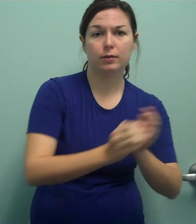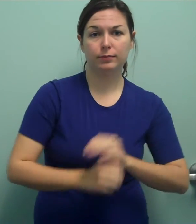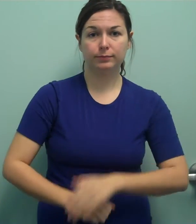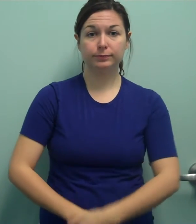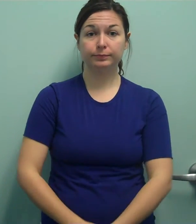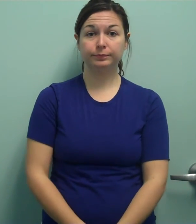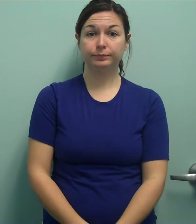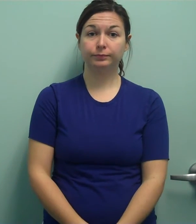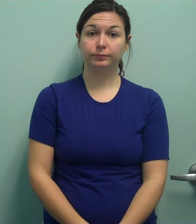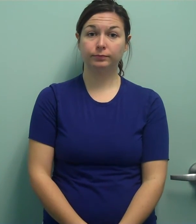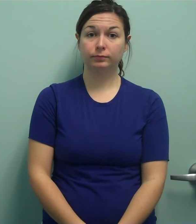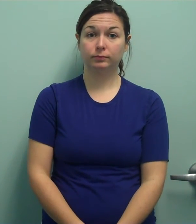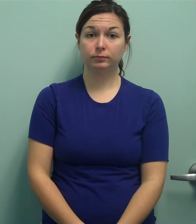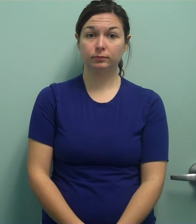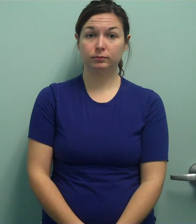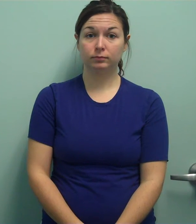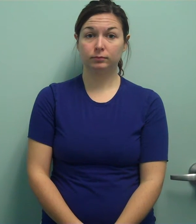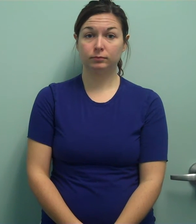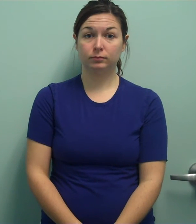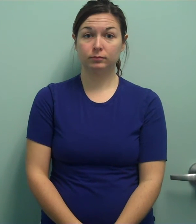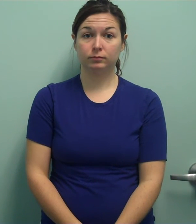With the wind 35 degrees on the other side of the boat.